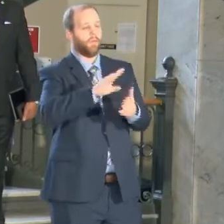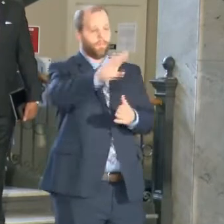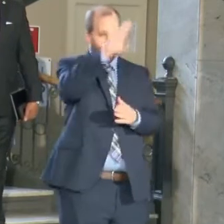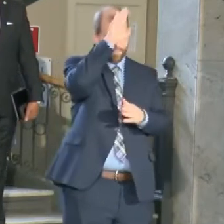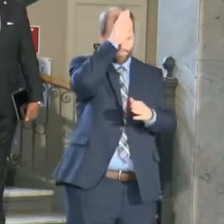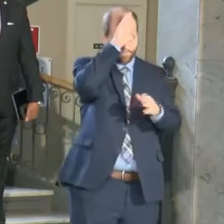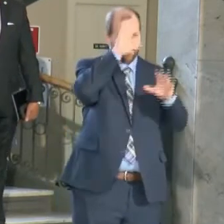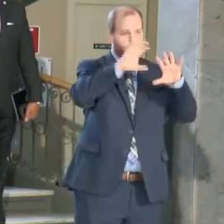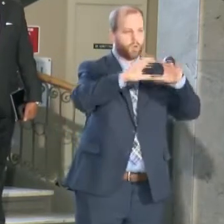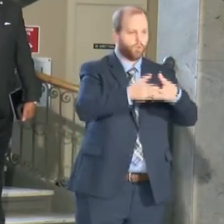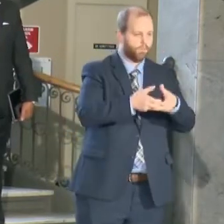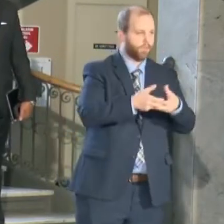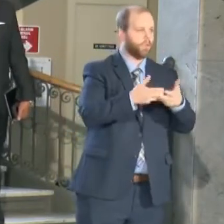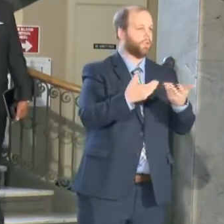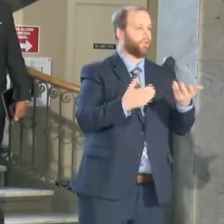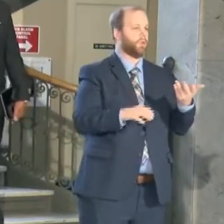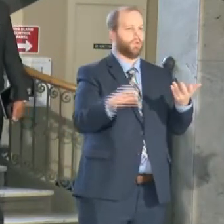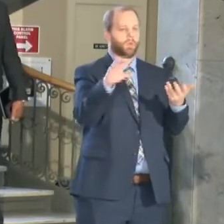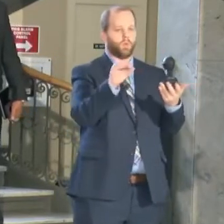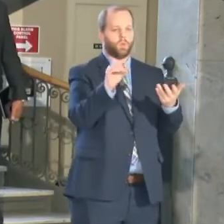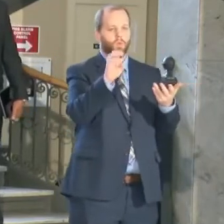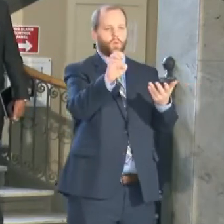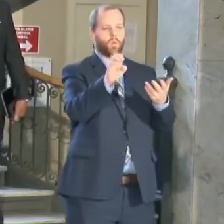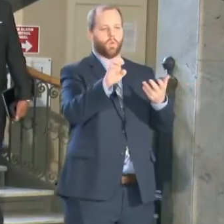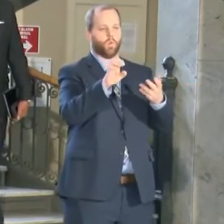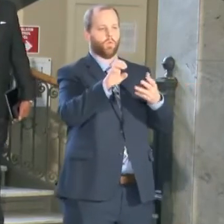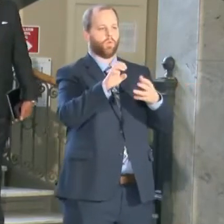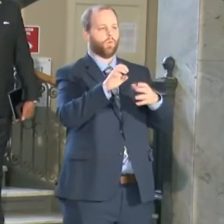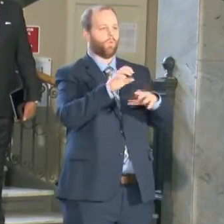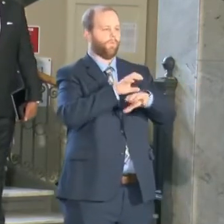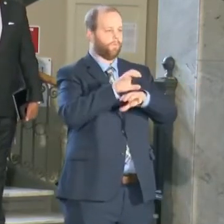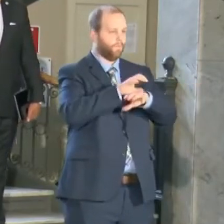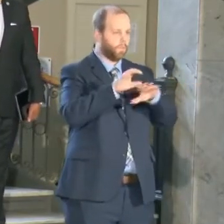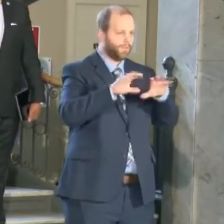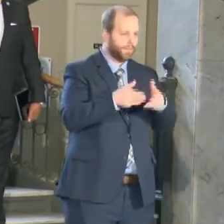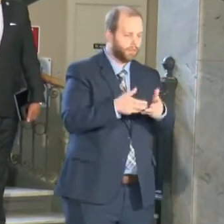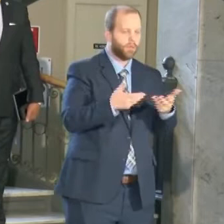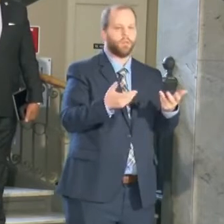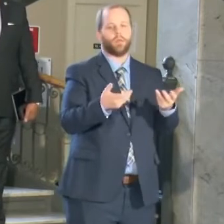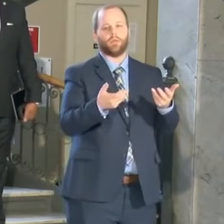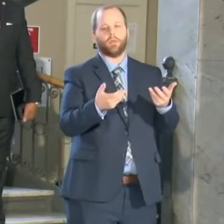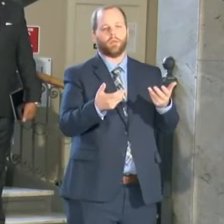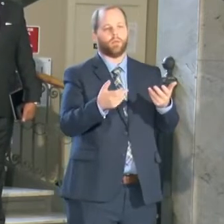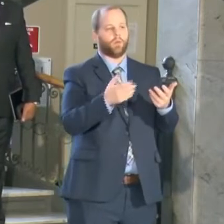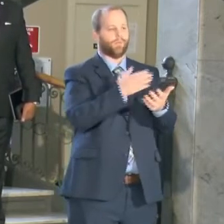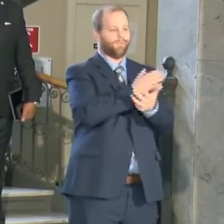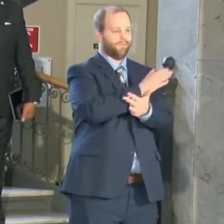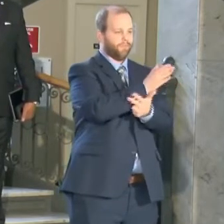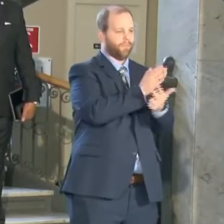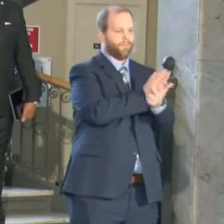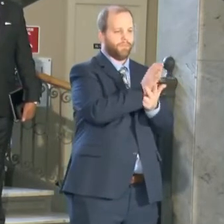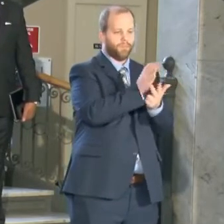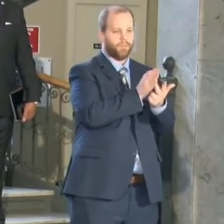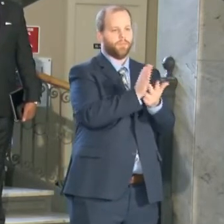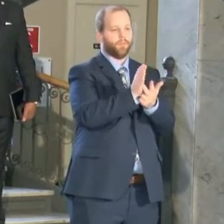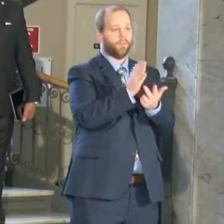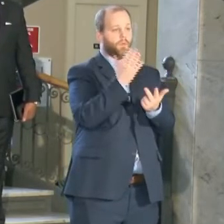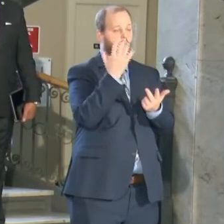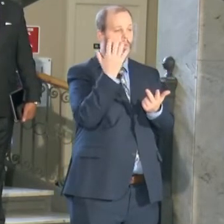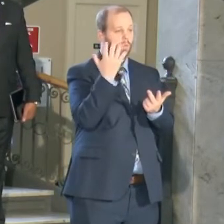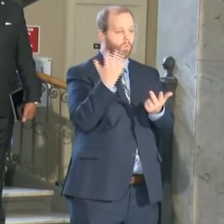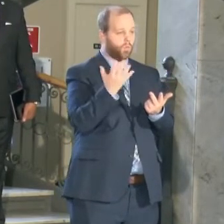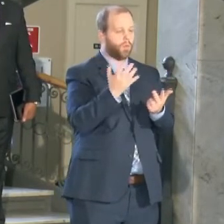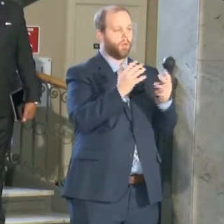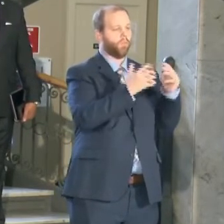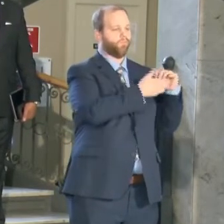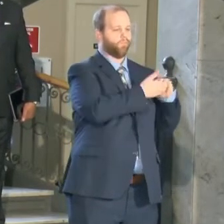We've all been working together on these areas. These three areas was a collaboration of all of those